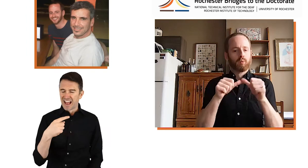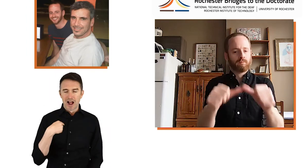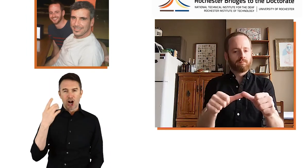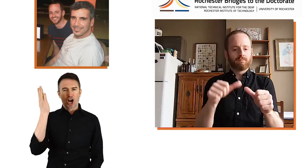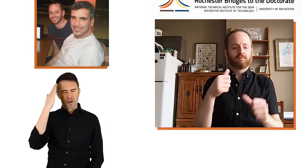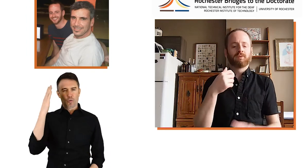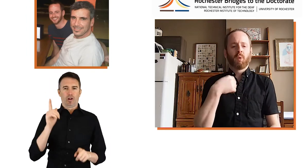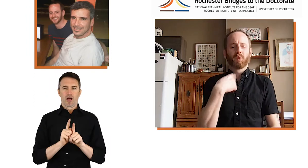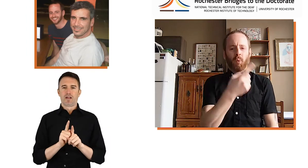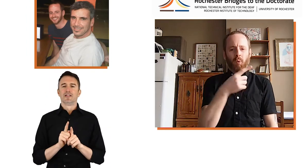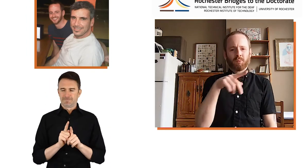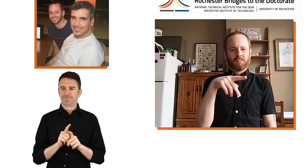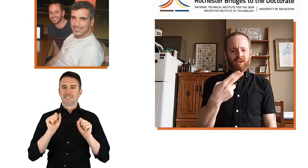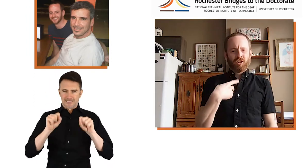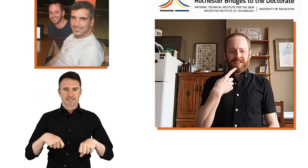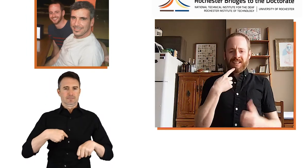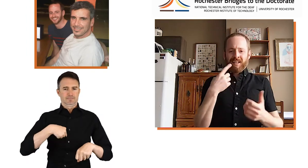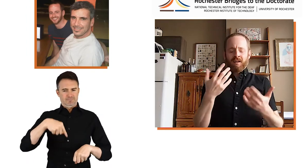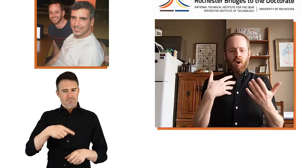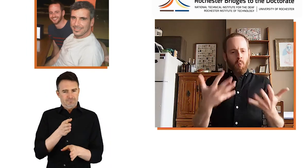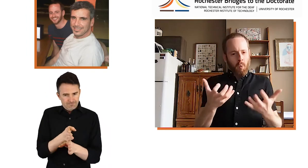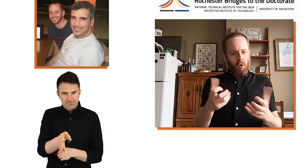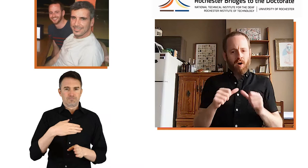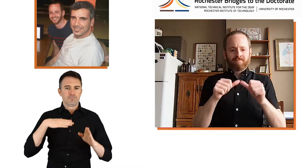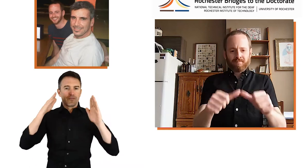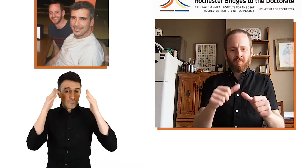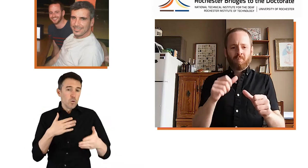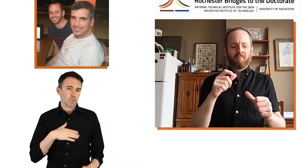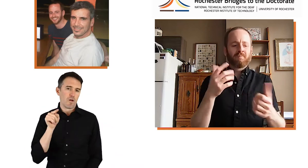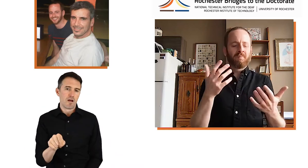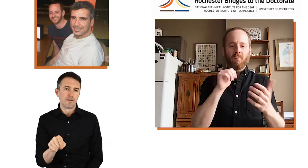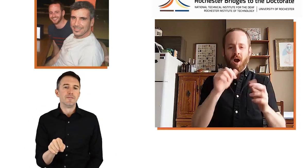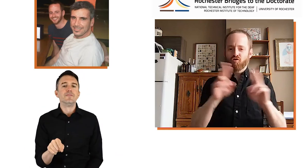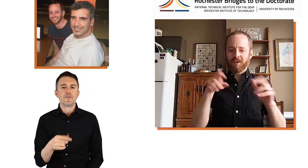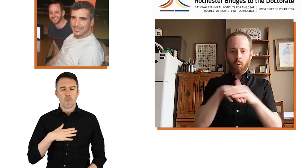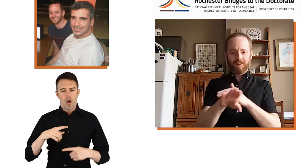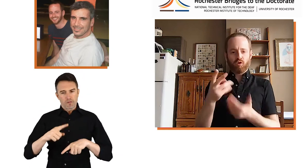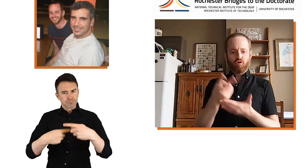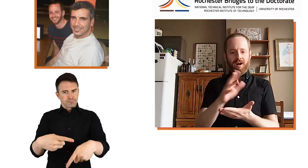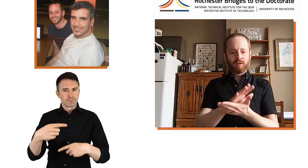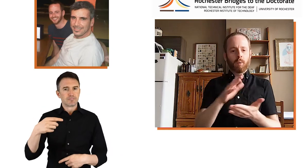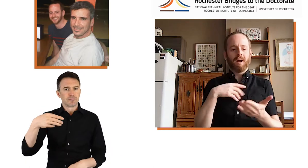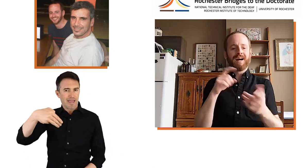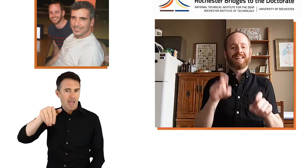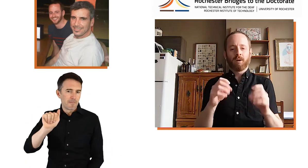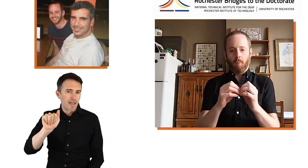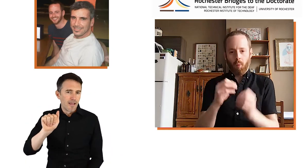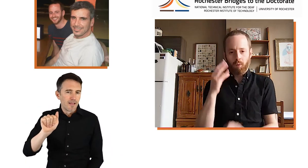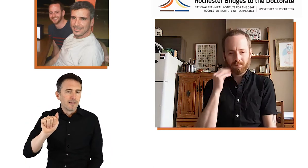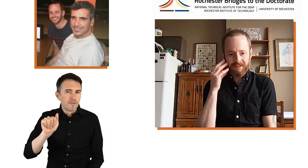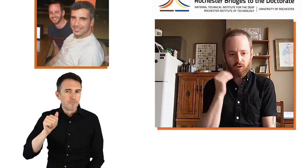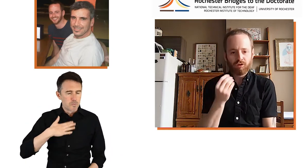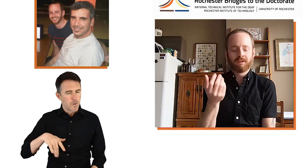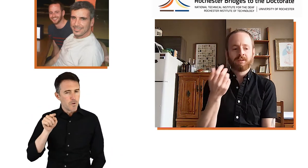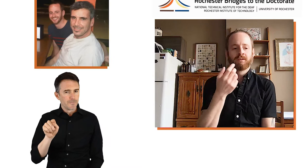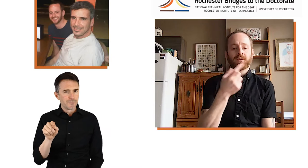continue with this type of work. So, I told Peter that I wasn't quite ready to go into grad school, but I needed more